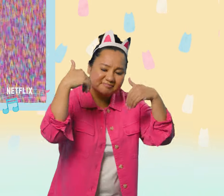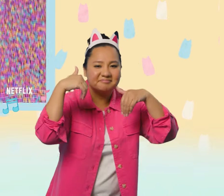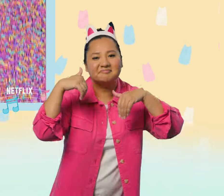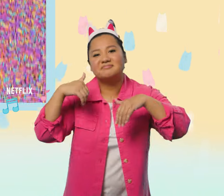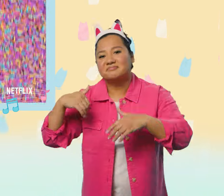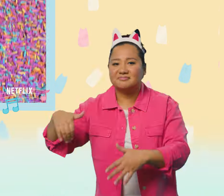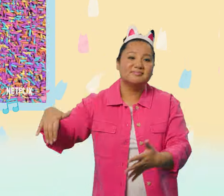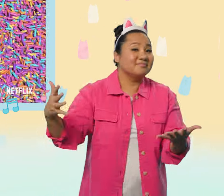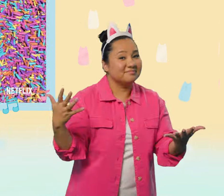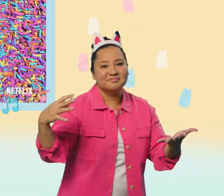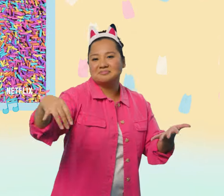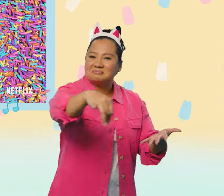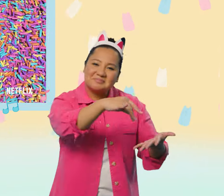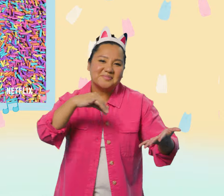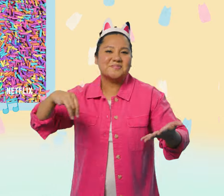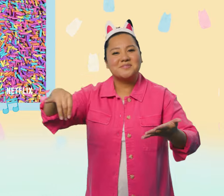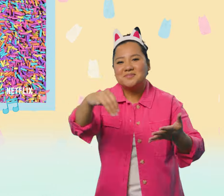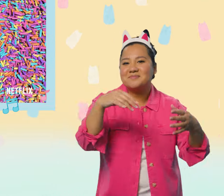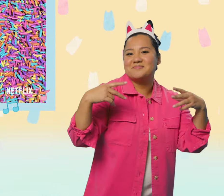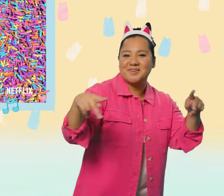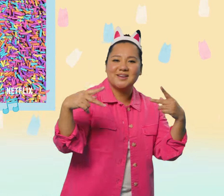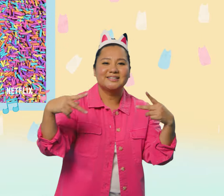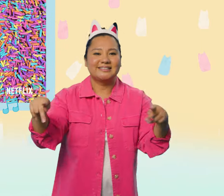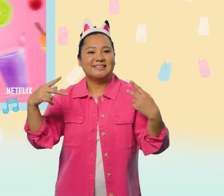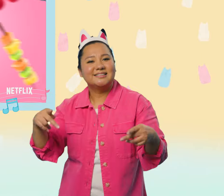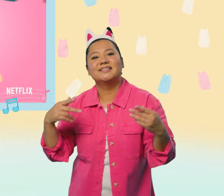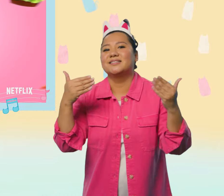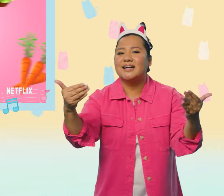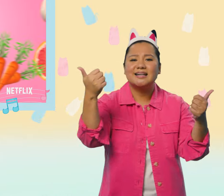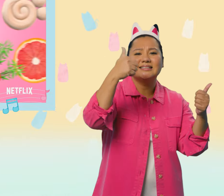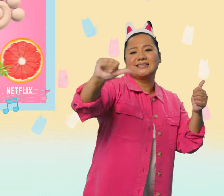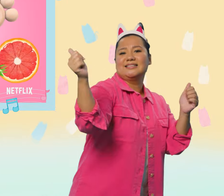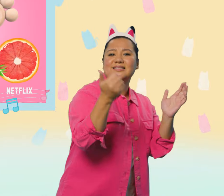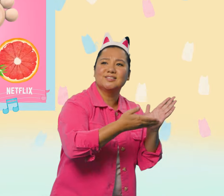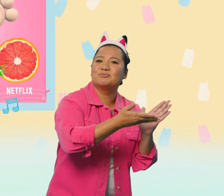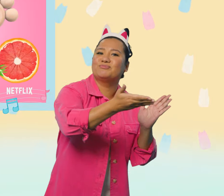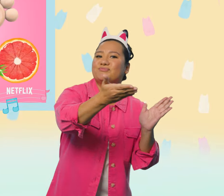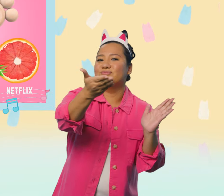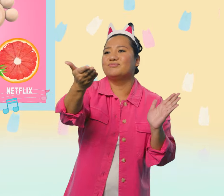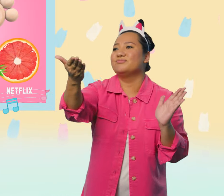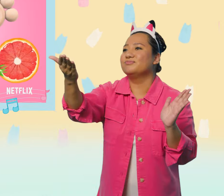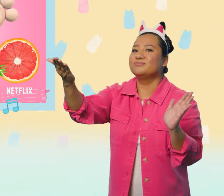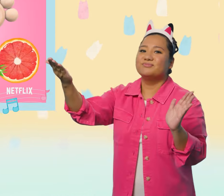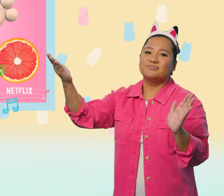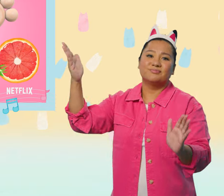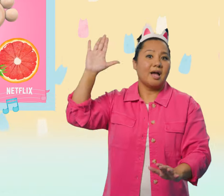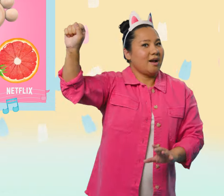in, it's a sprinkle party! Help yourself do anything you find! Wait! That